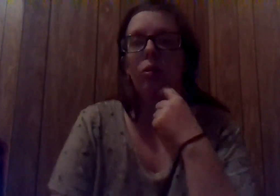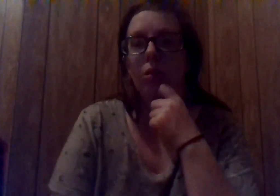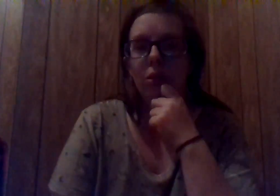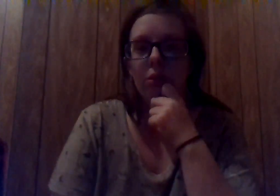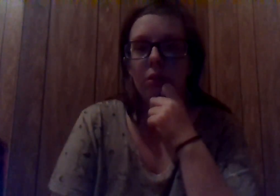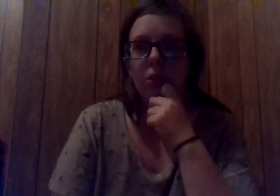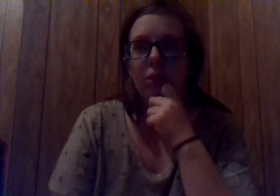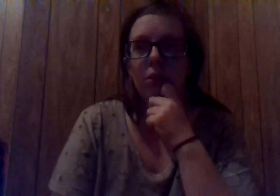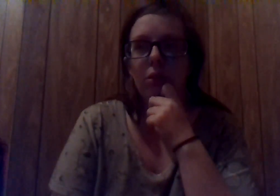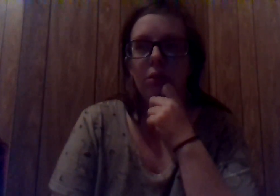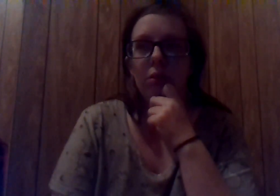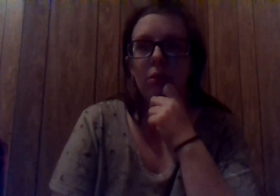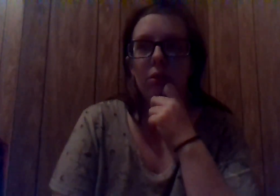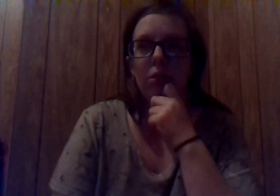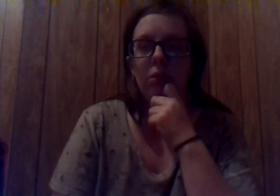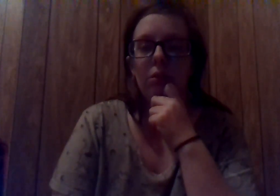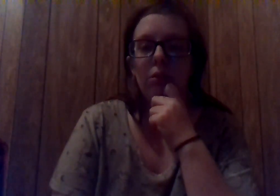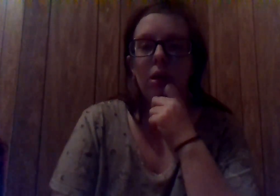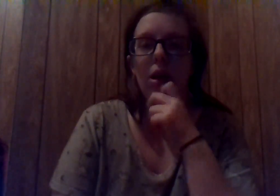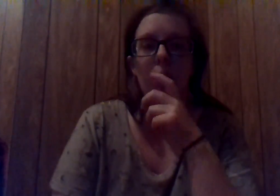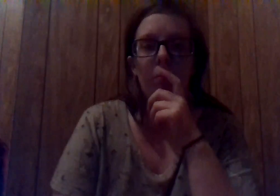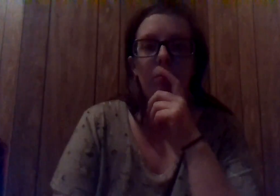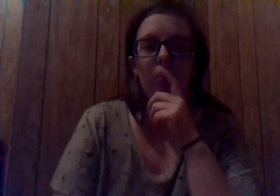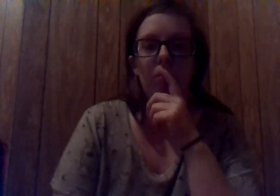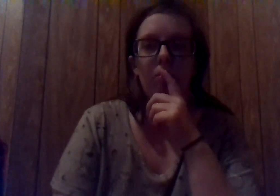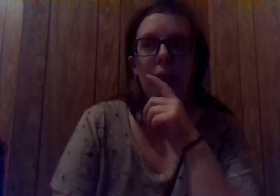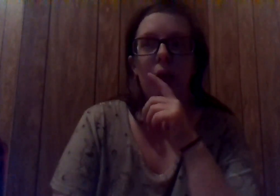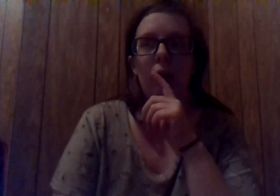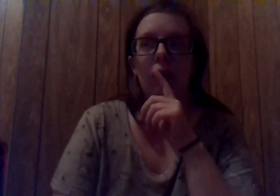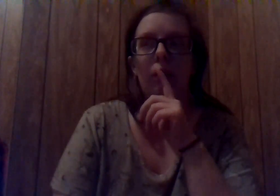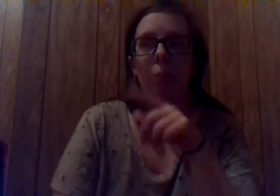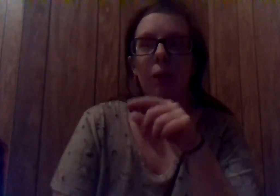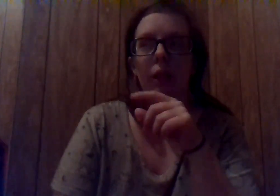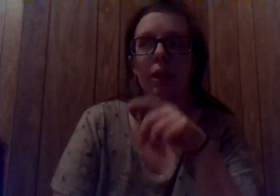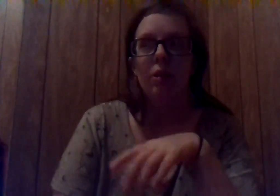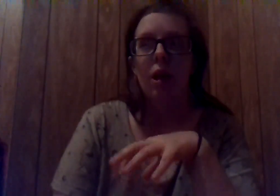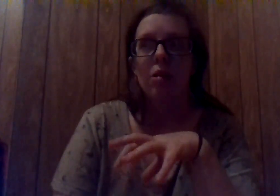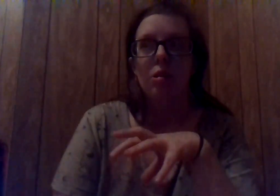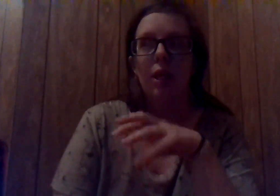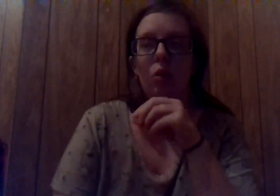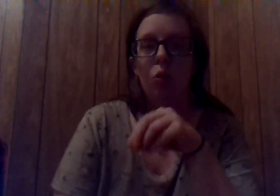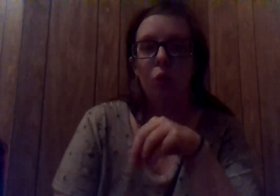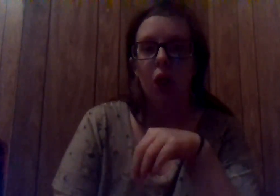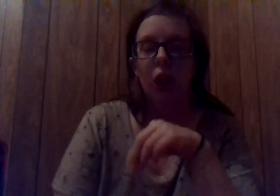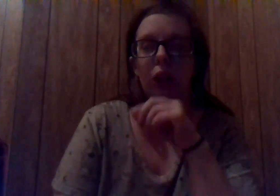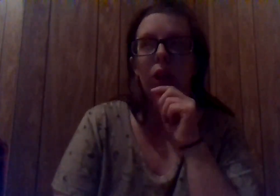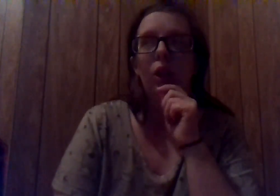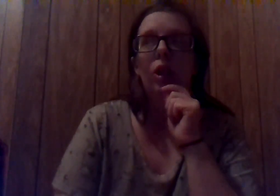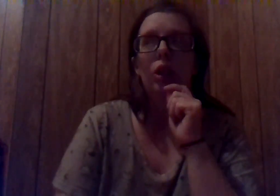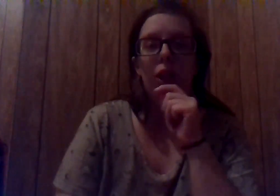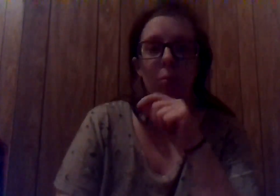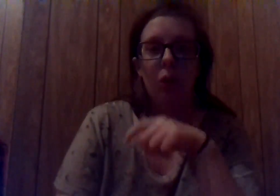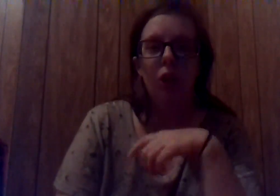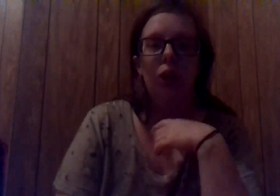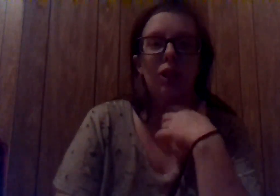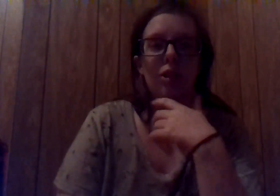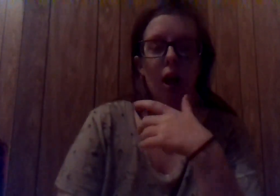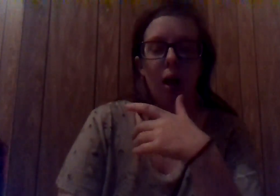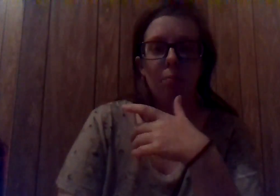um, like a company that does like coolers, tumblers, cups,